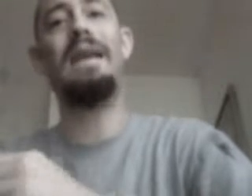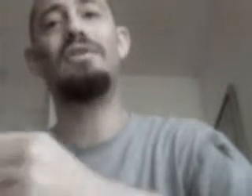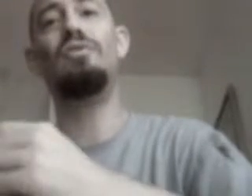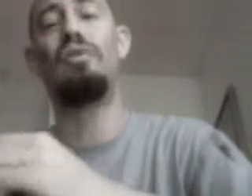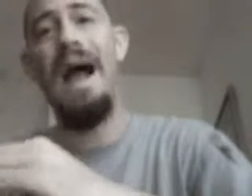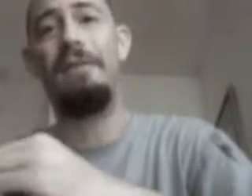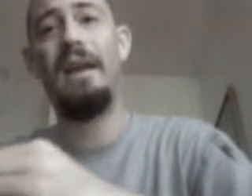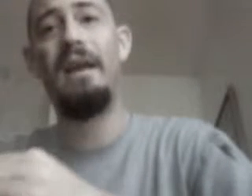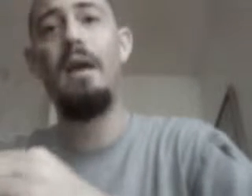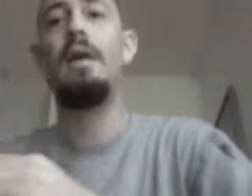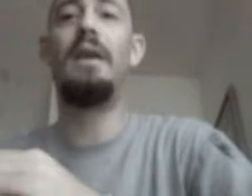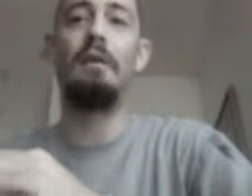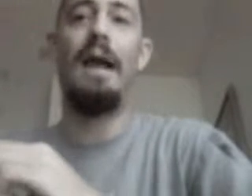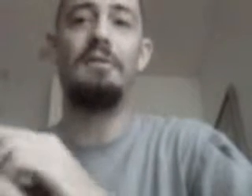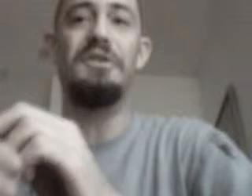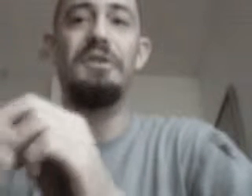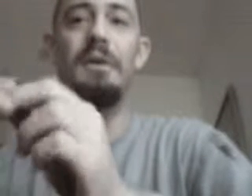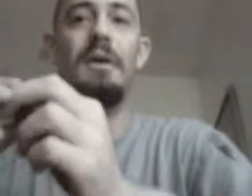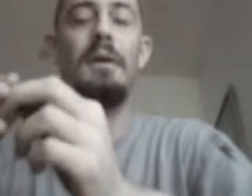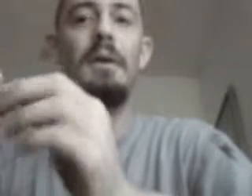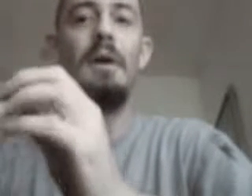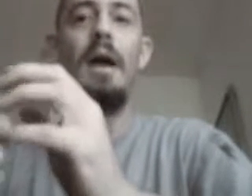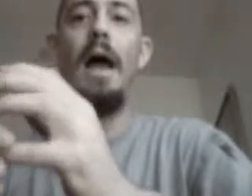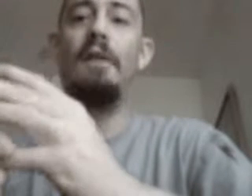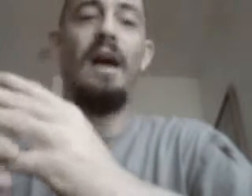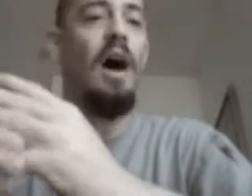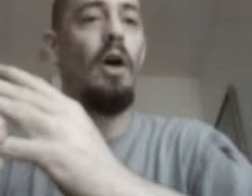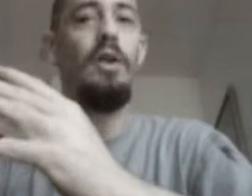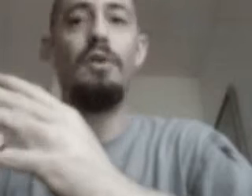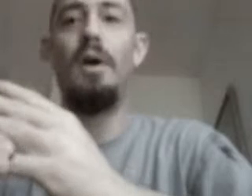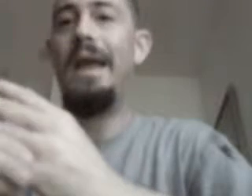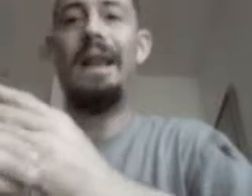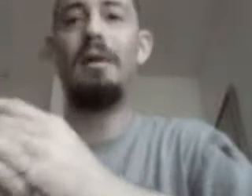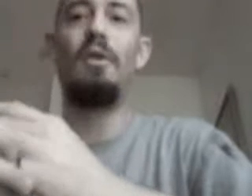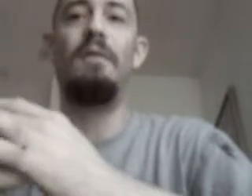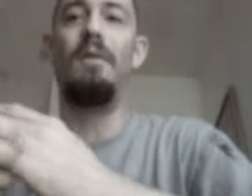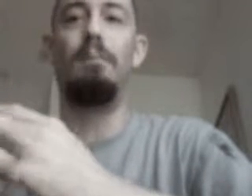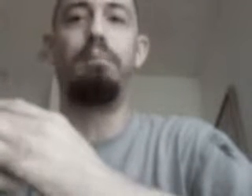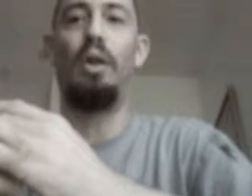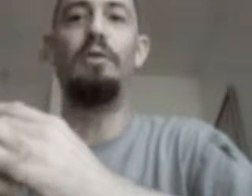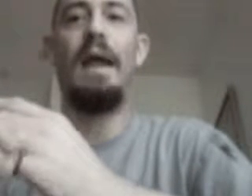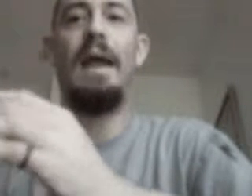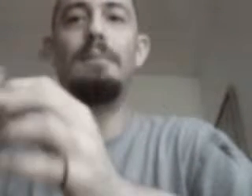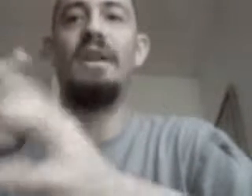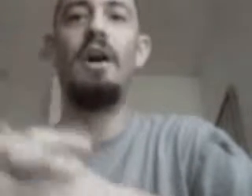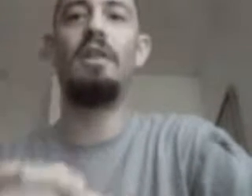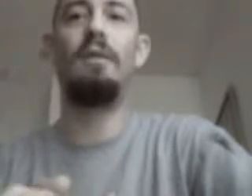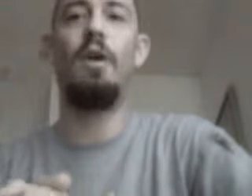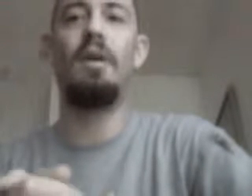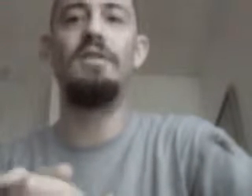into traffic to get around you, and if I call you any number of blue names and ugly words